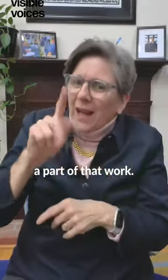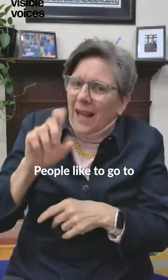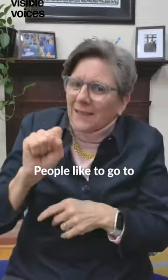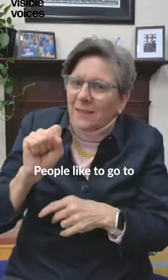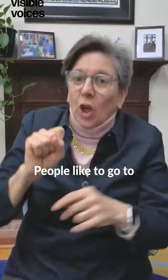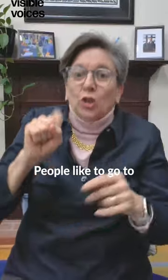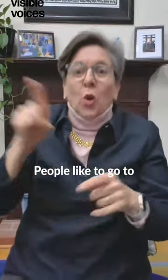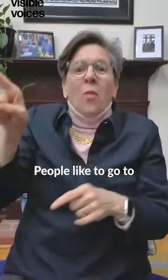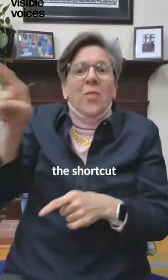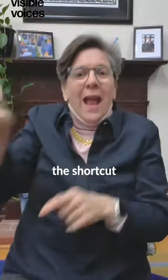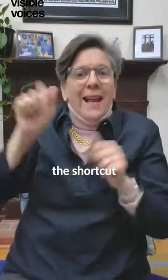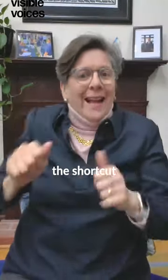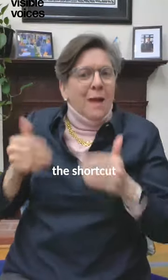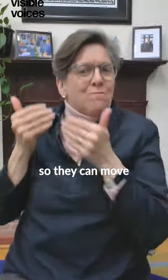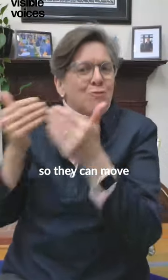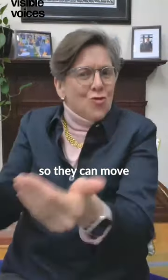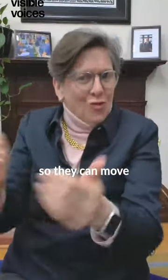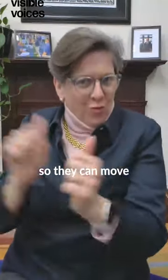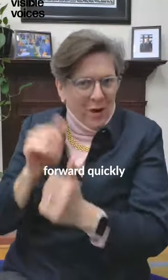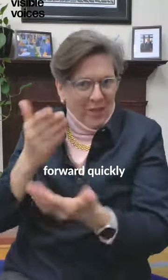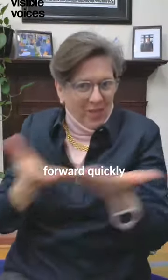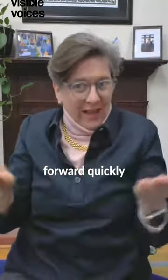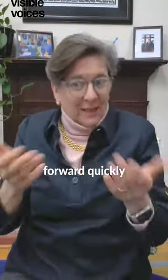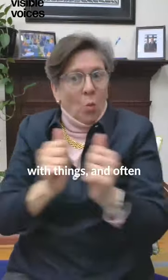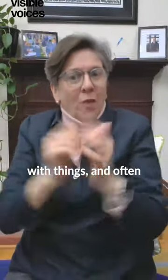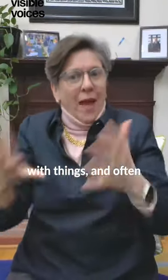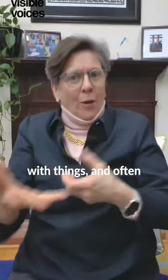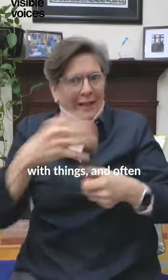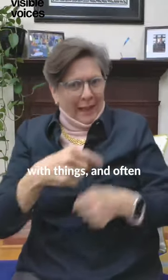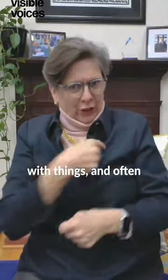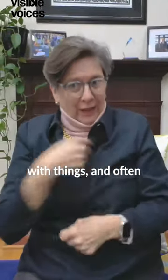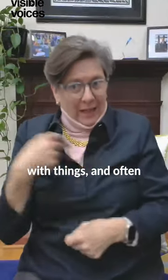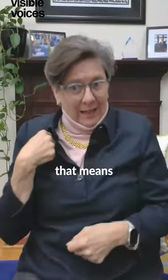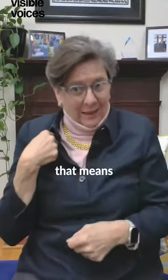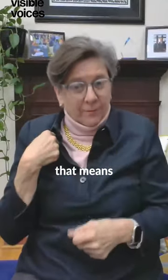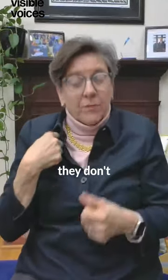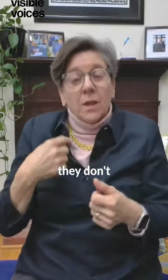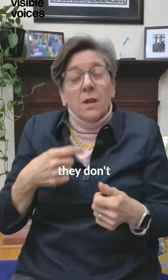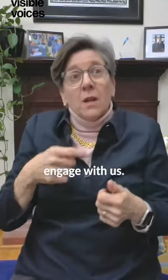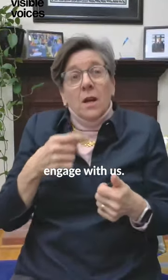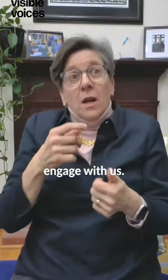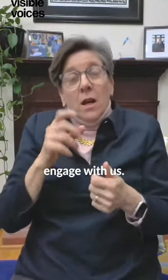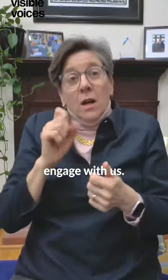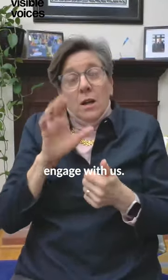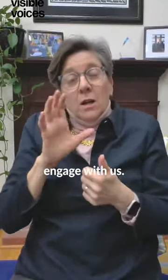People like to go to the shortcuts so they can move forward quickly with things and often that means they don't engage with us.